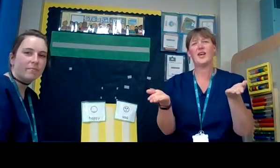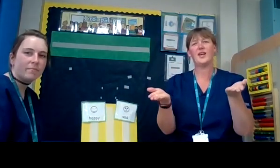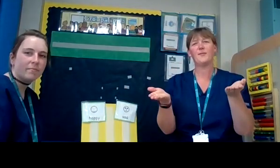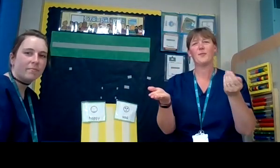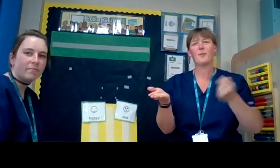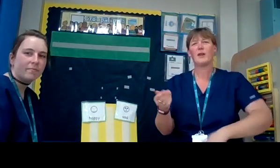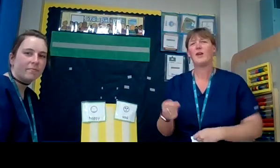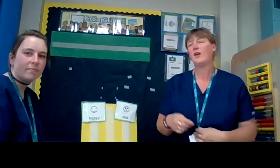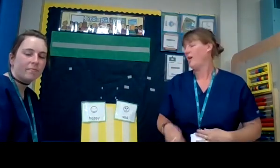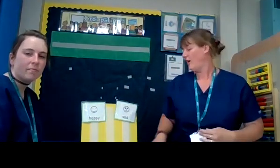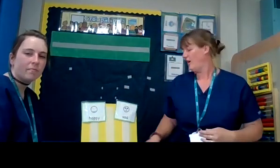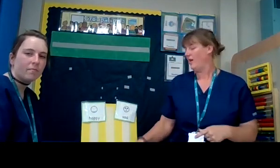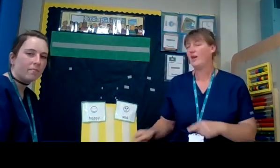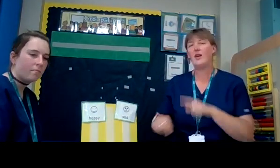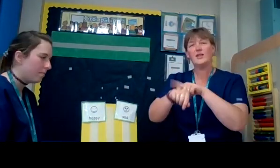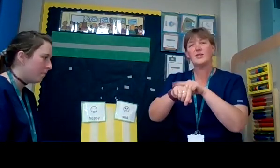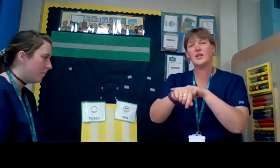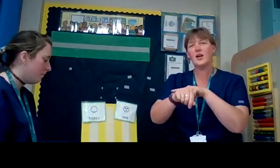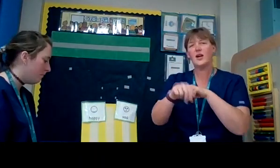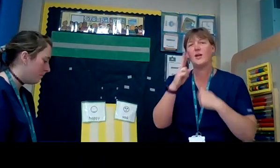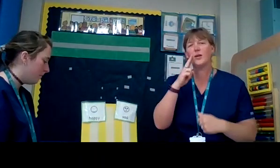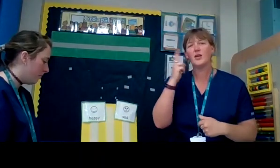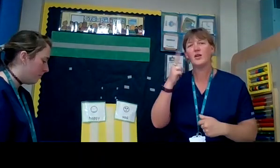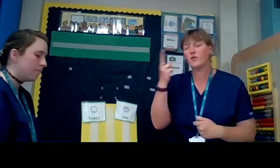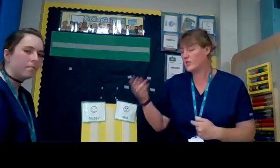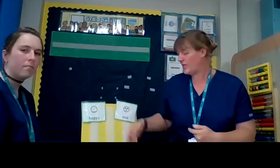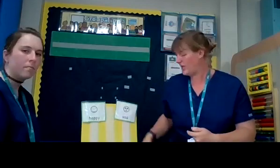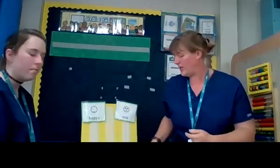it's time for singing